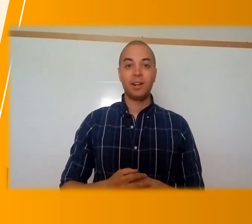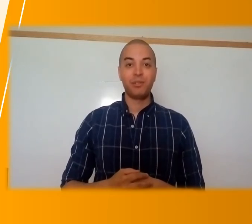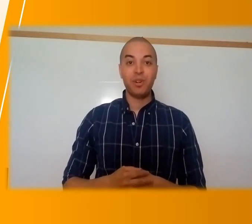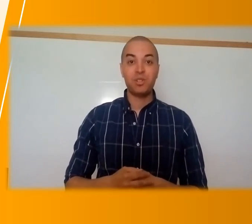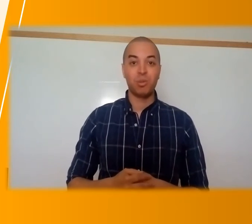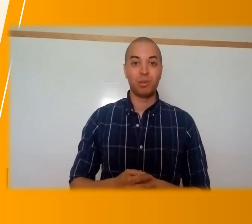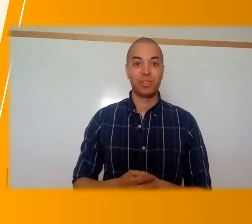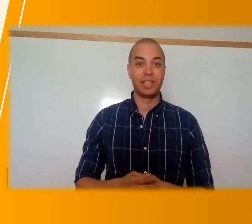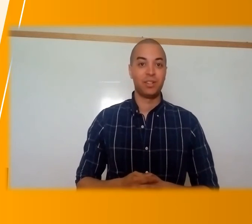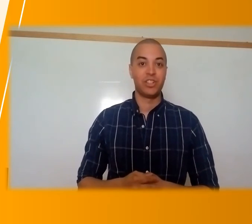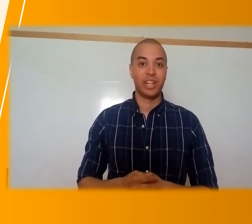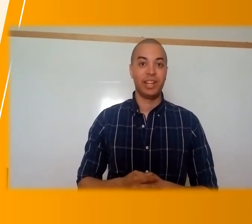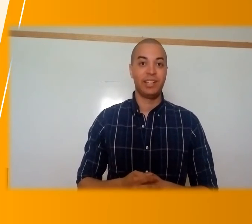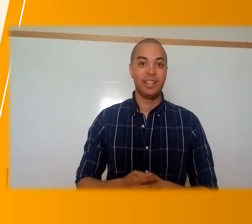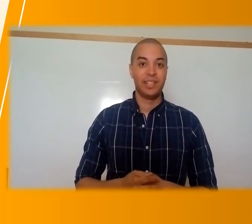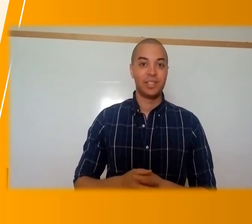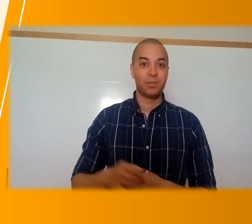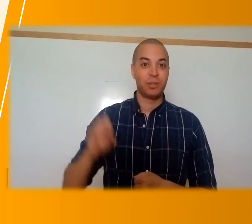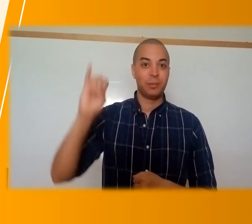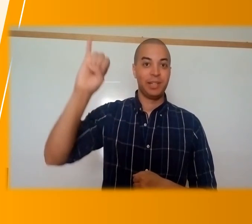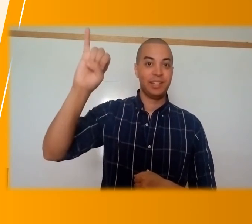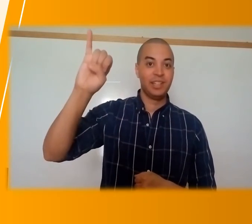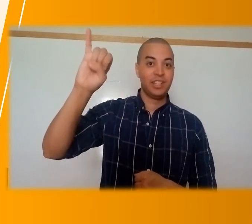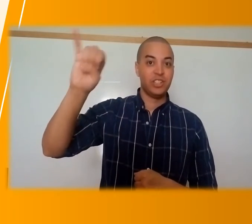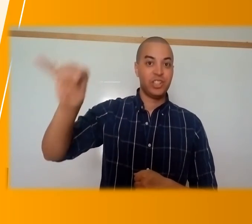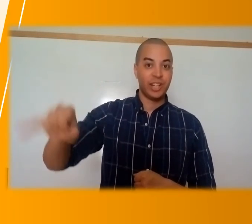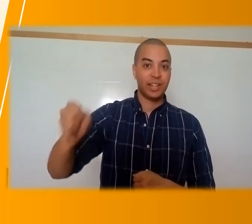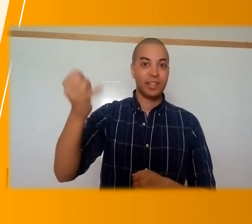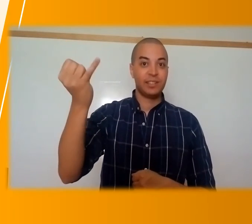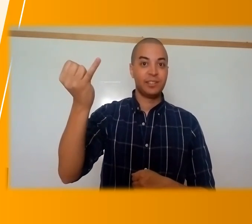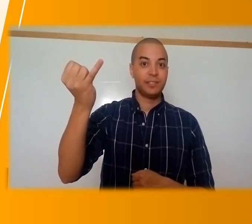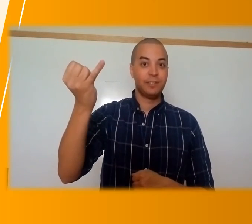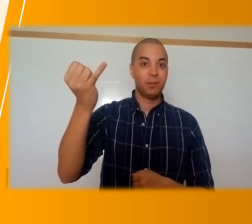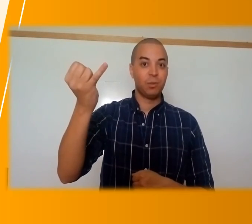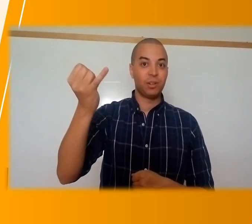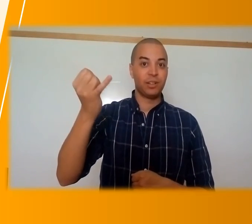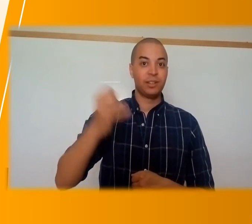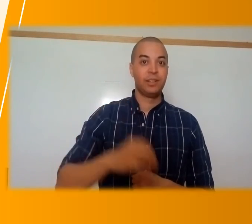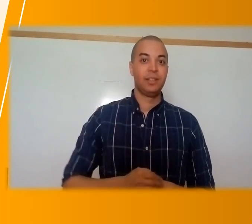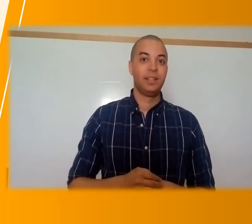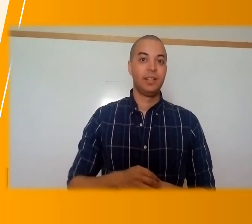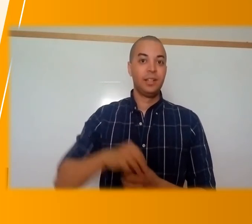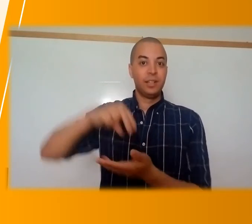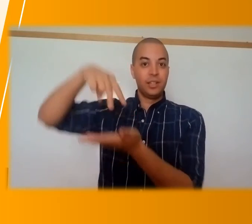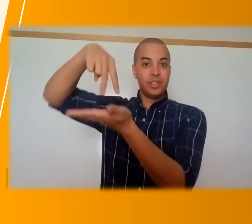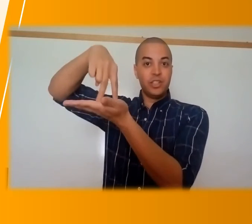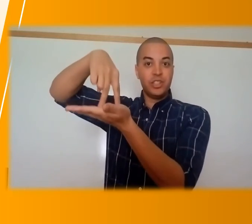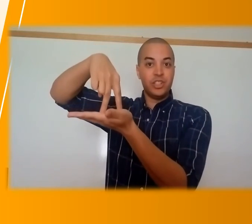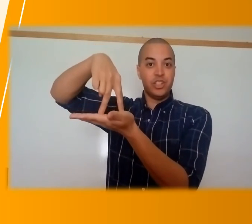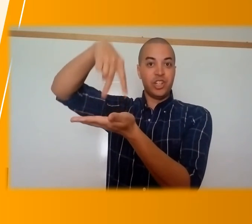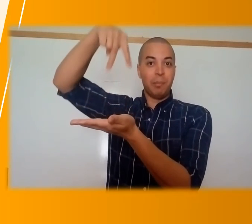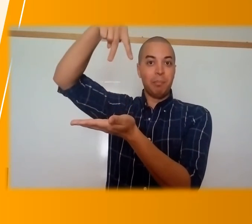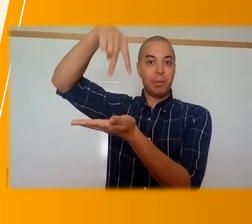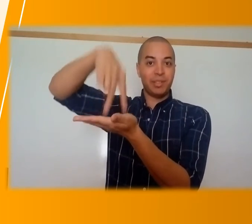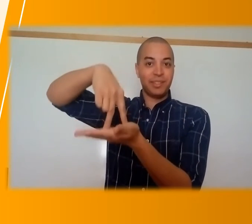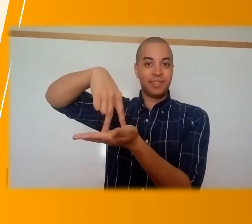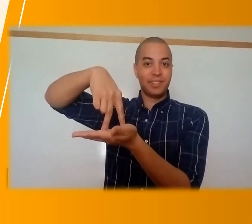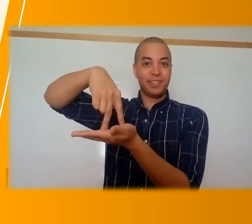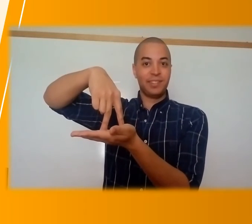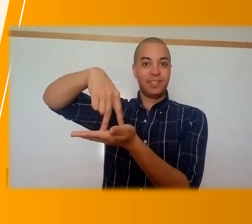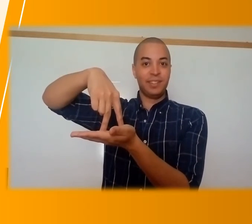Our first word for letter J is going to be J for jump.